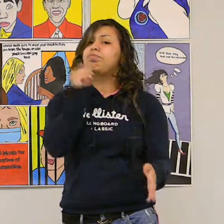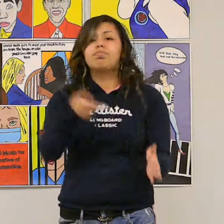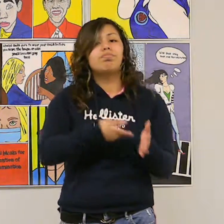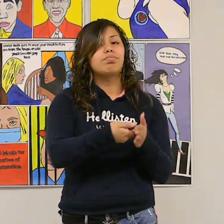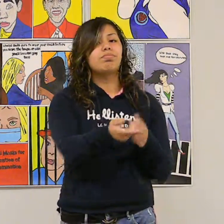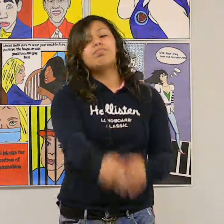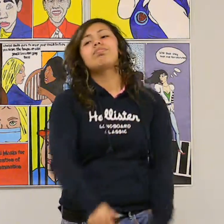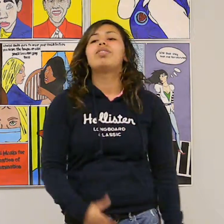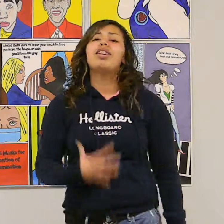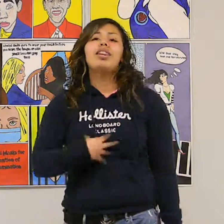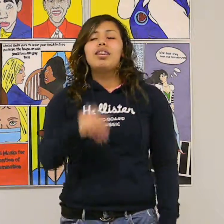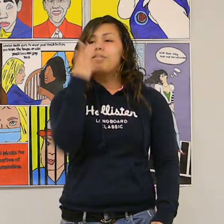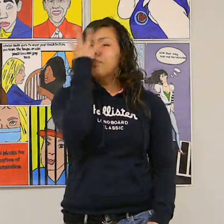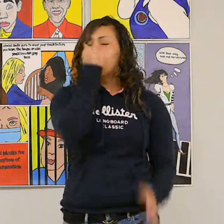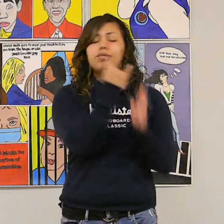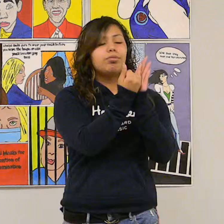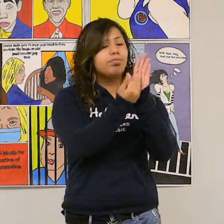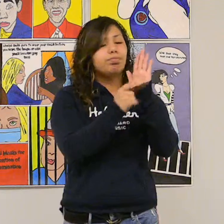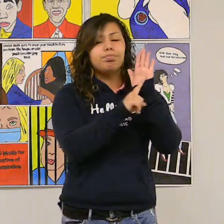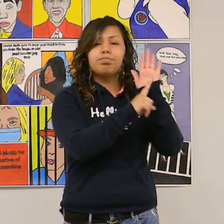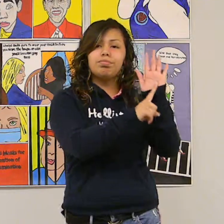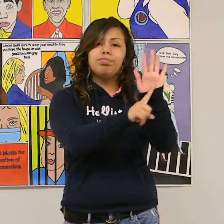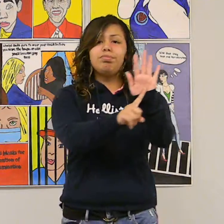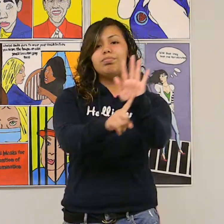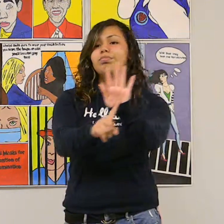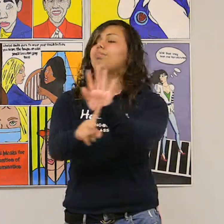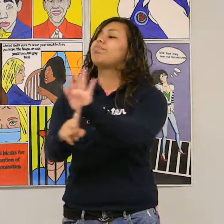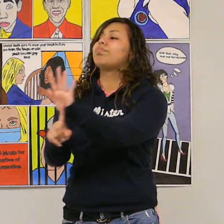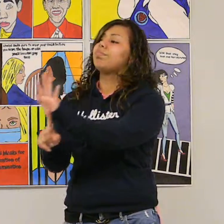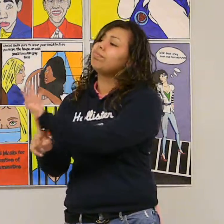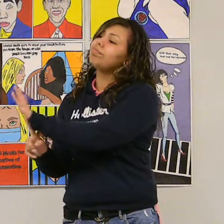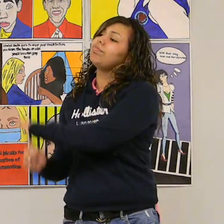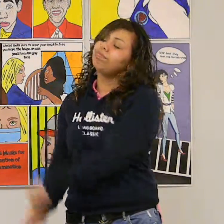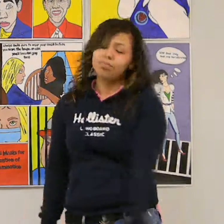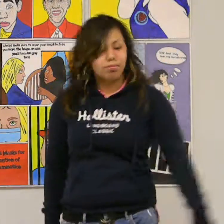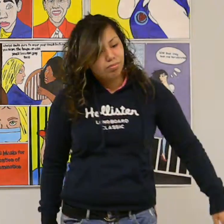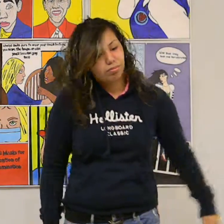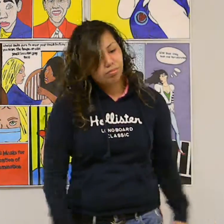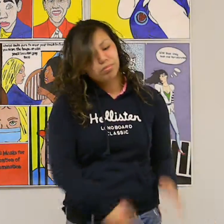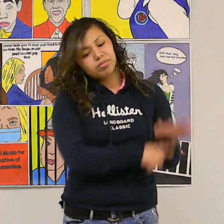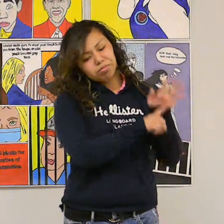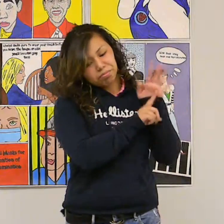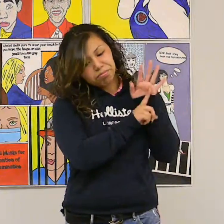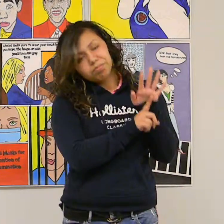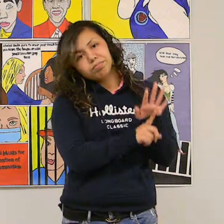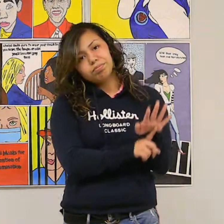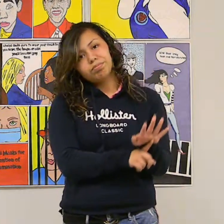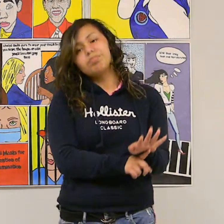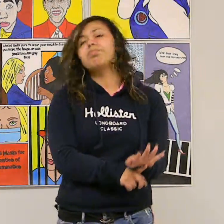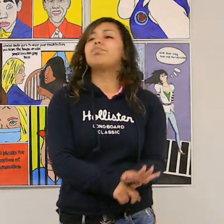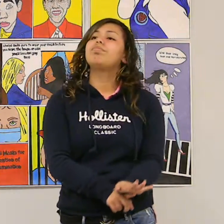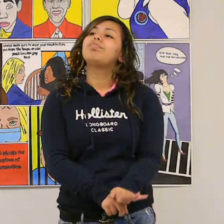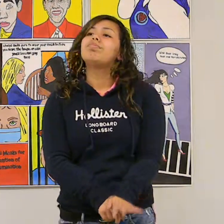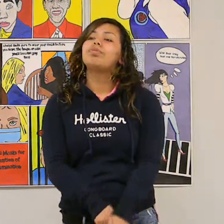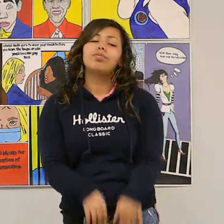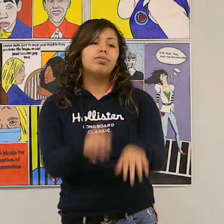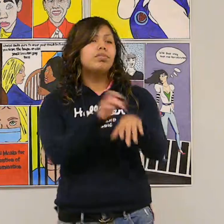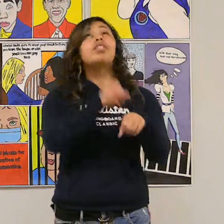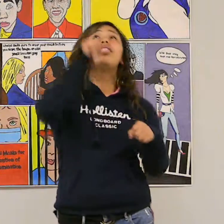can't widen out the truth It's like the work of art Who never gets to see the light Keep you beneath the